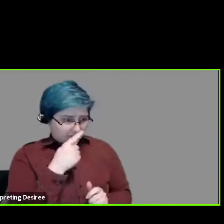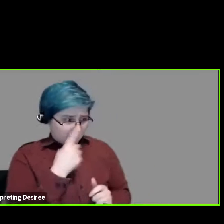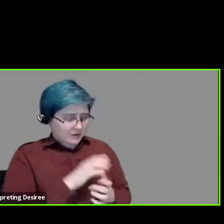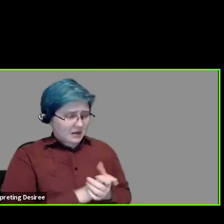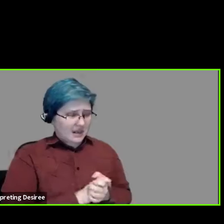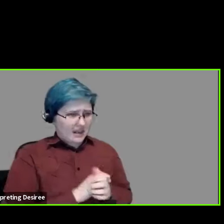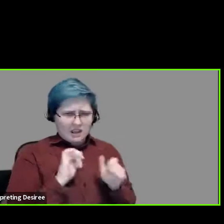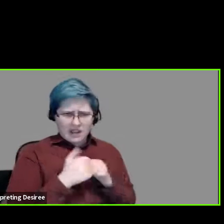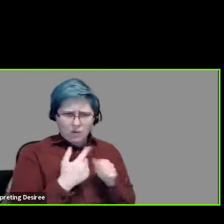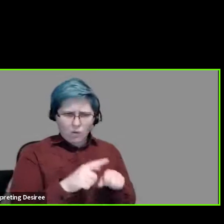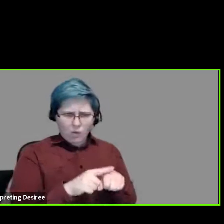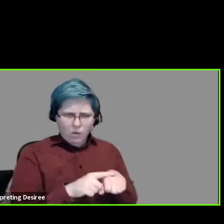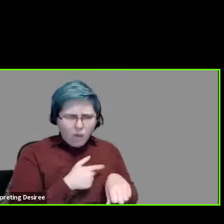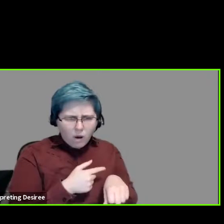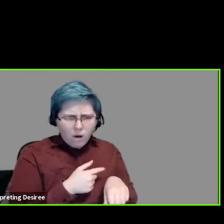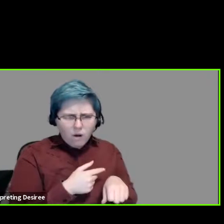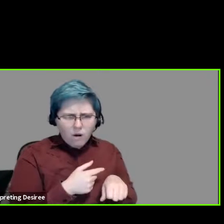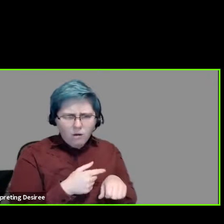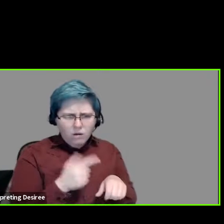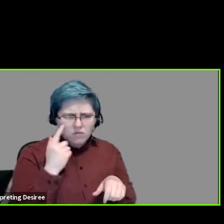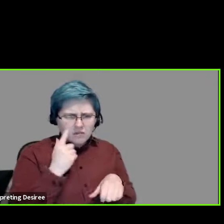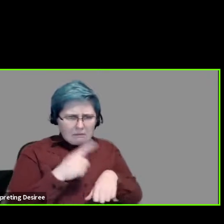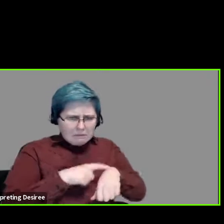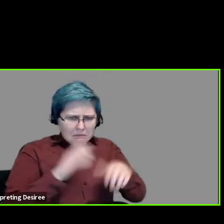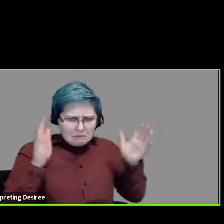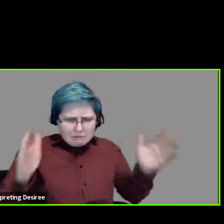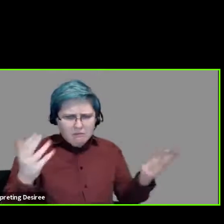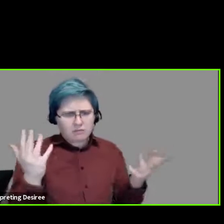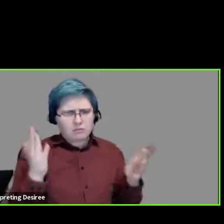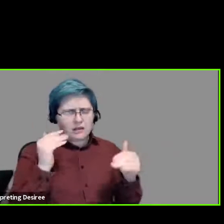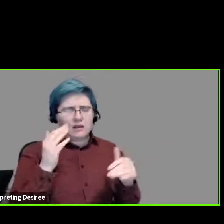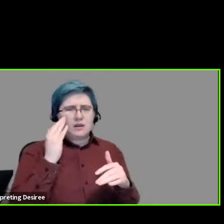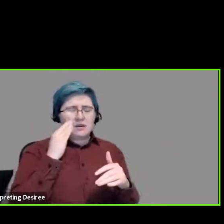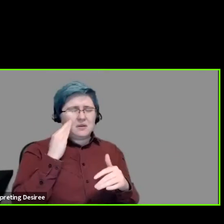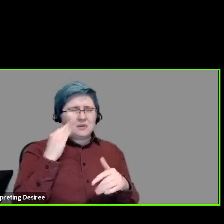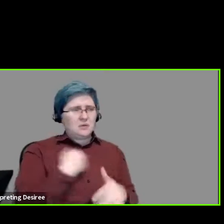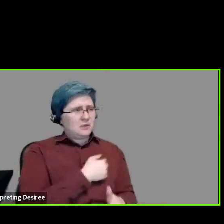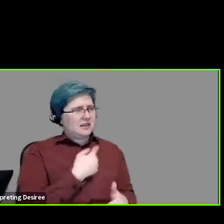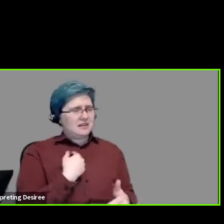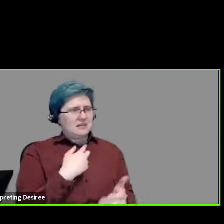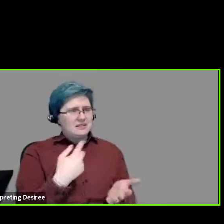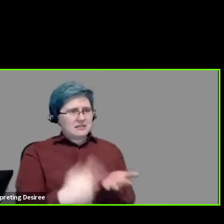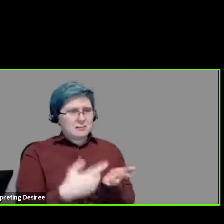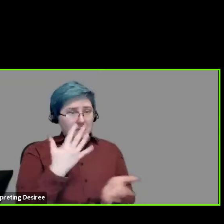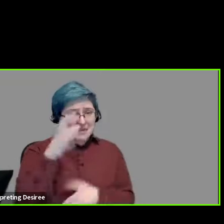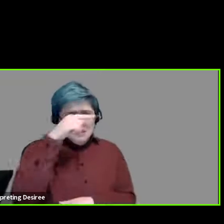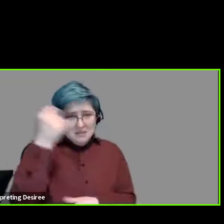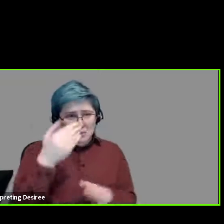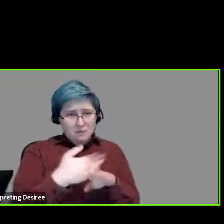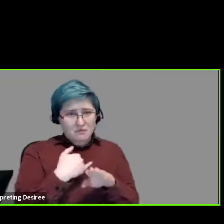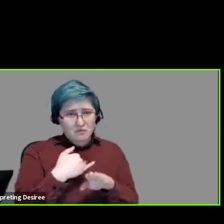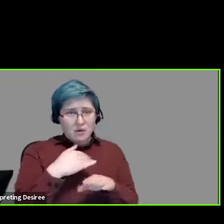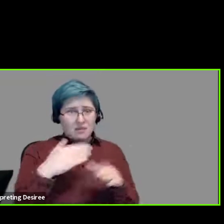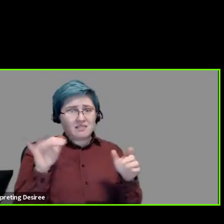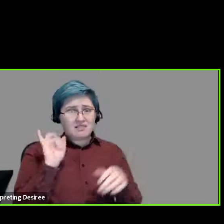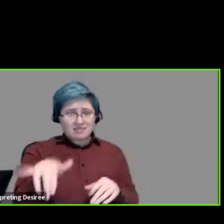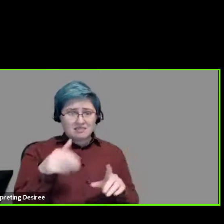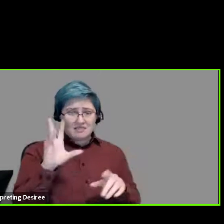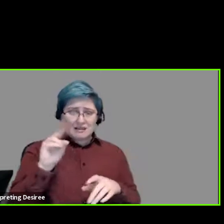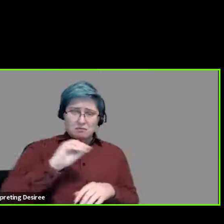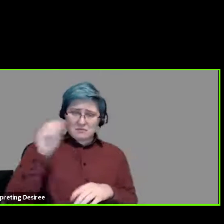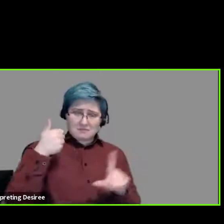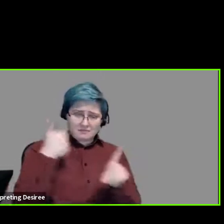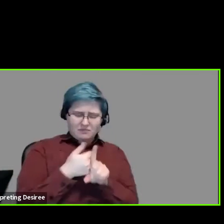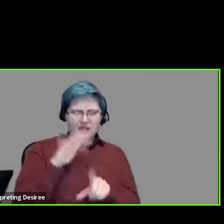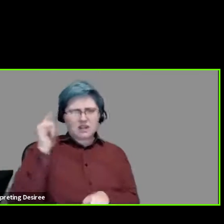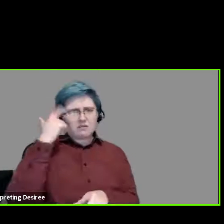long do you think it will be? I know we talked before, you know, well into the summer before everyone gets vaccinated and we get that herd immunity. Does the governor opening